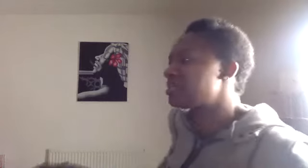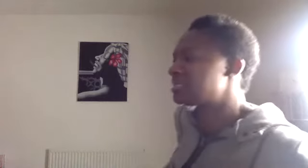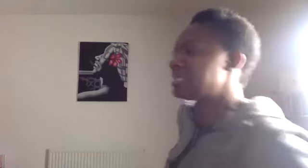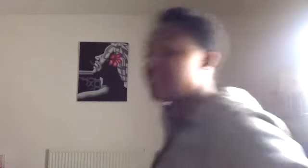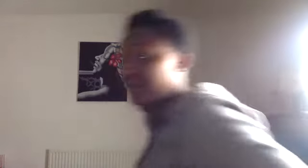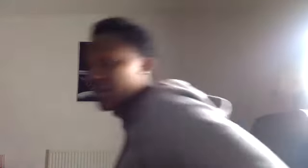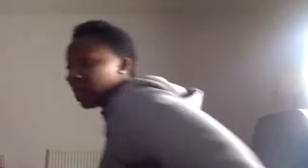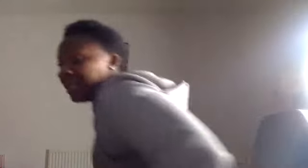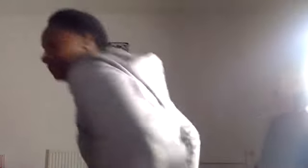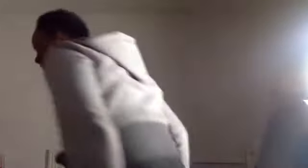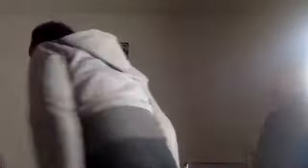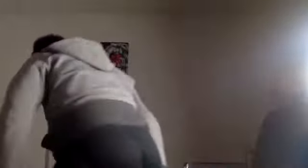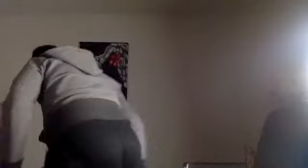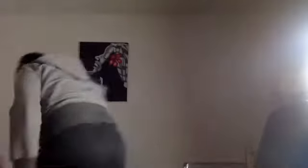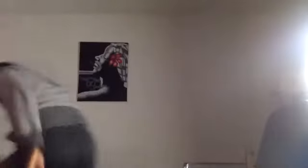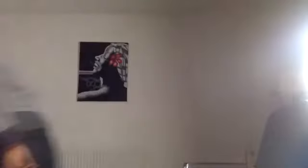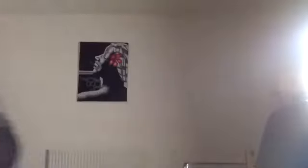see just very quickly before you round up. Yep.